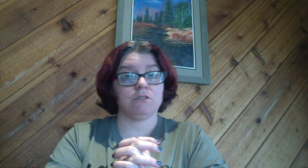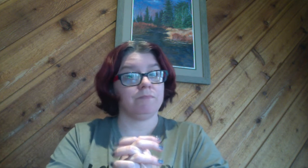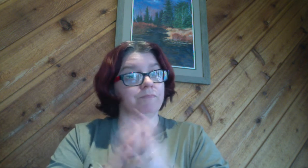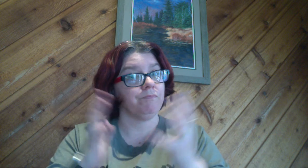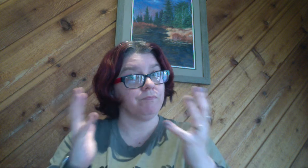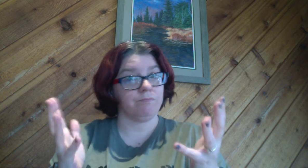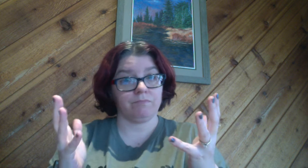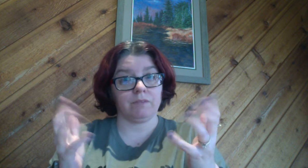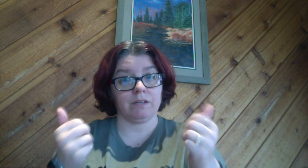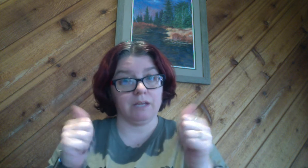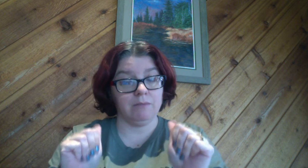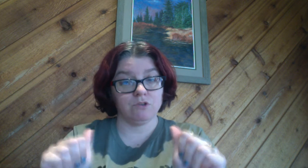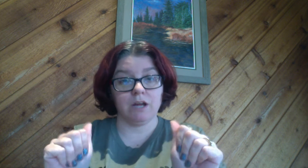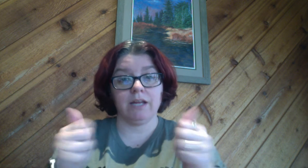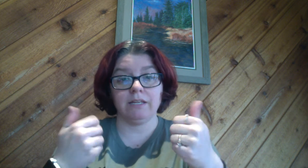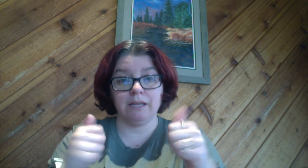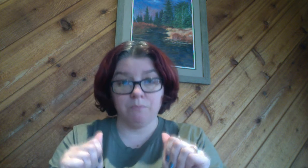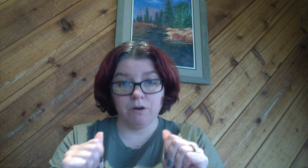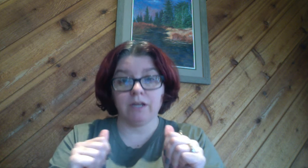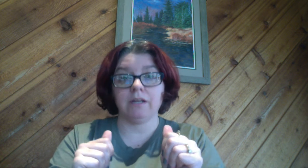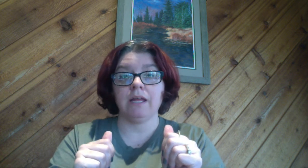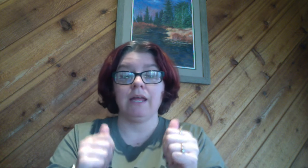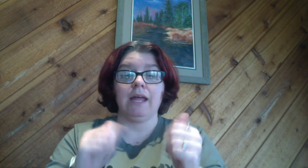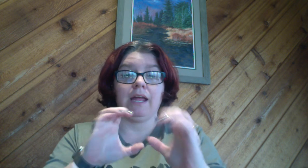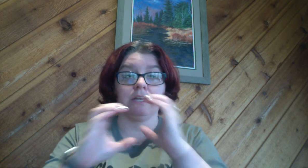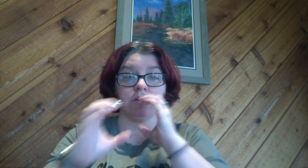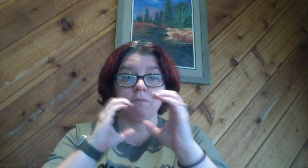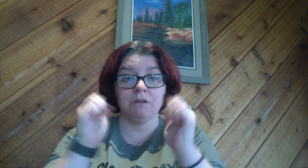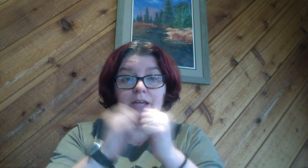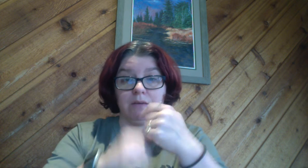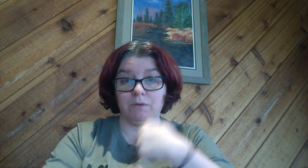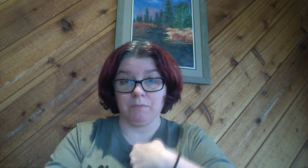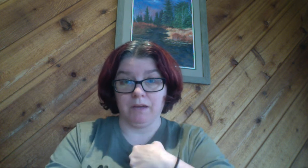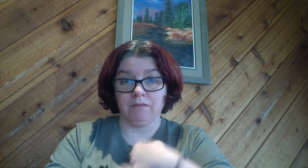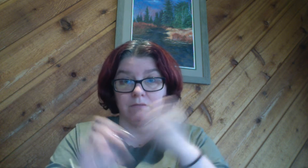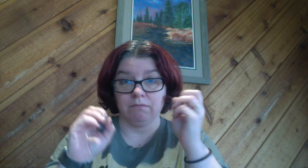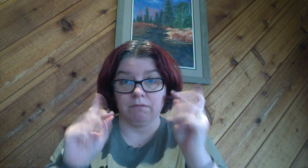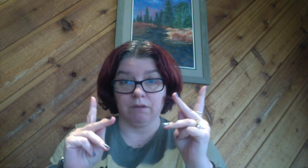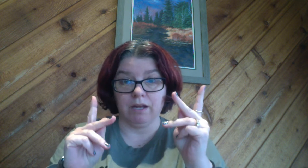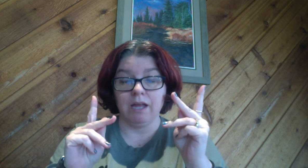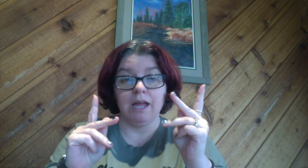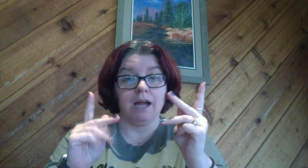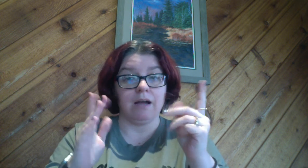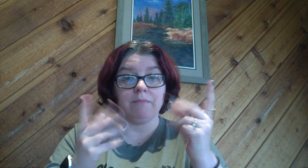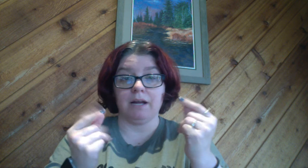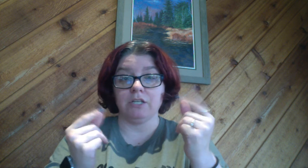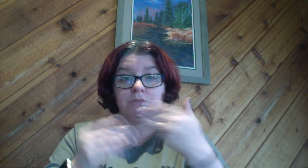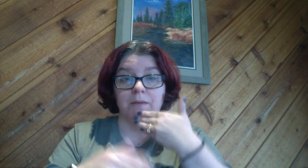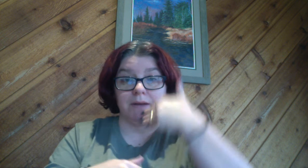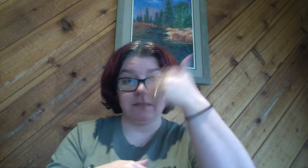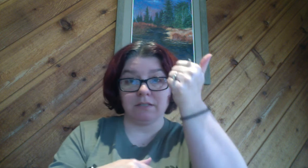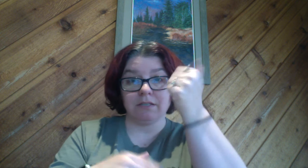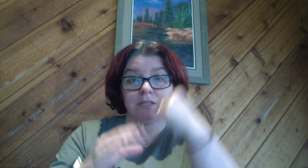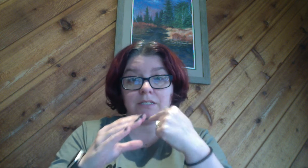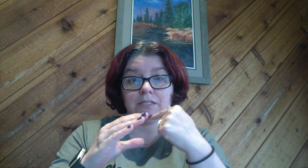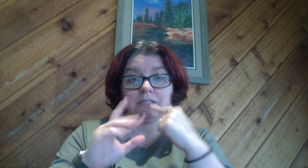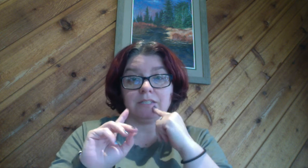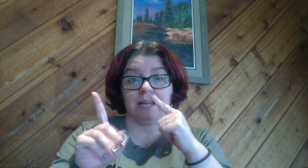keep trying keep working and communicate with me okay um I do my best to